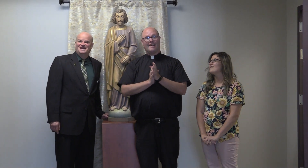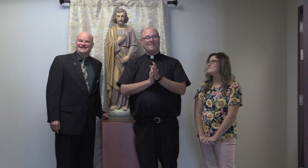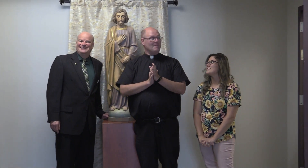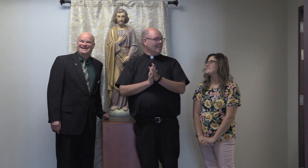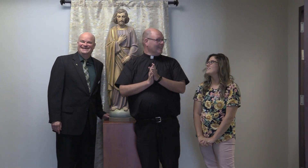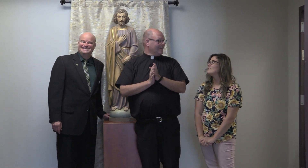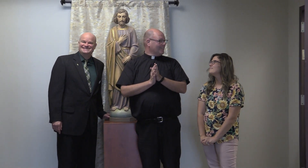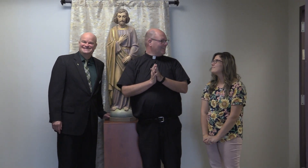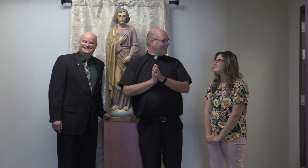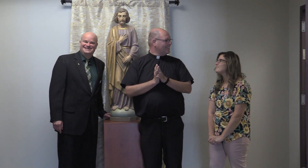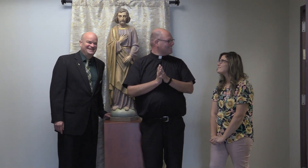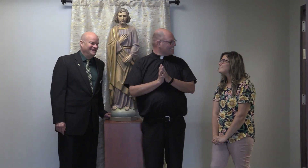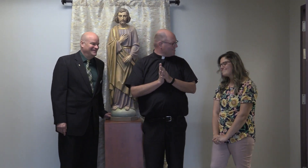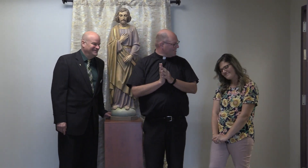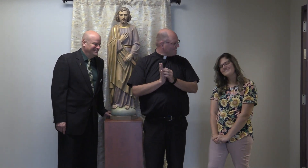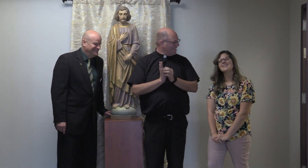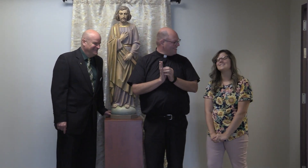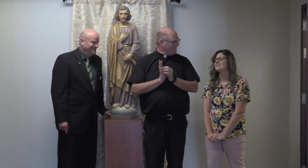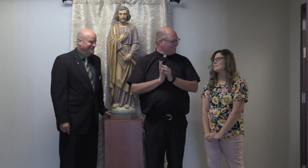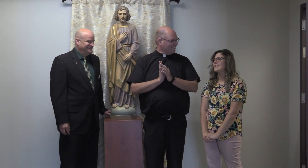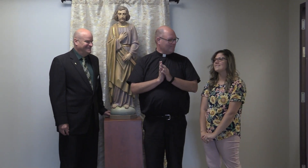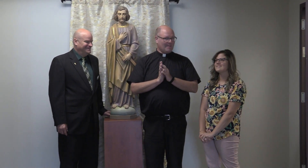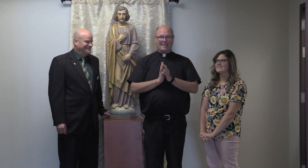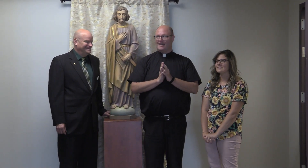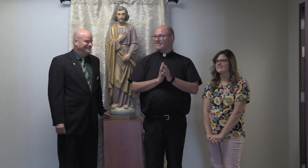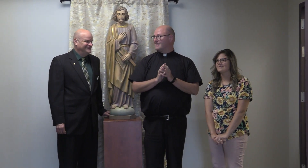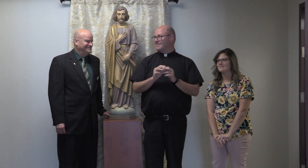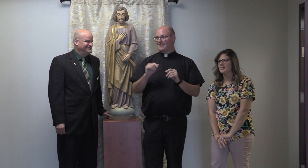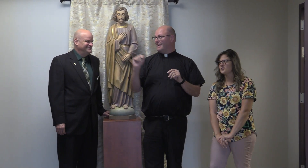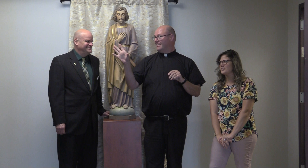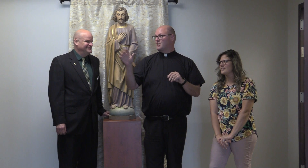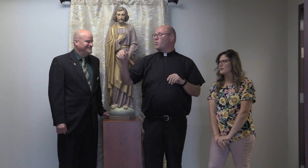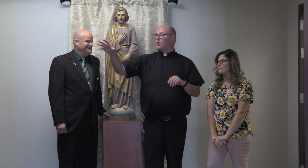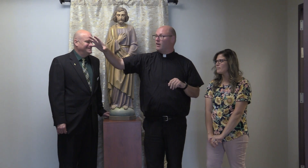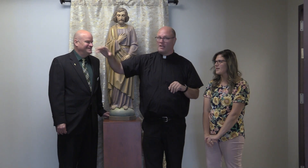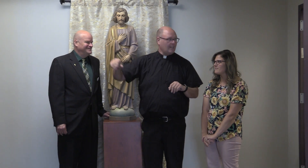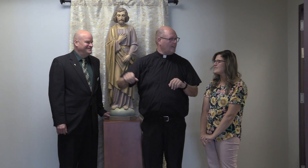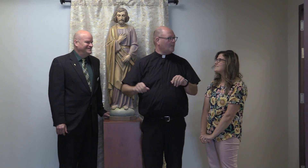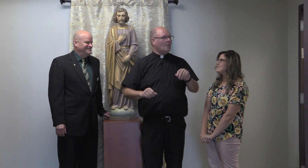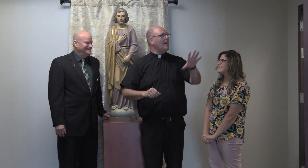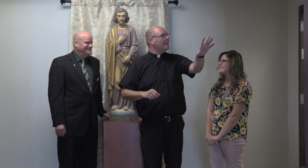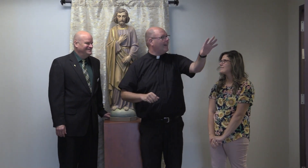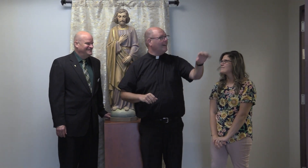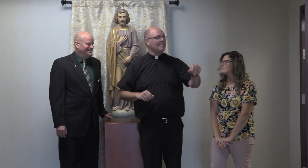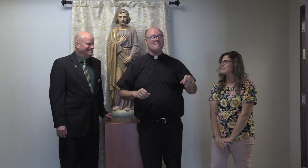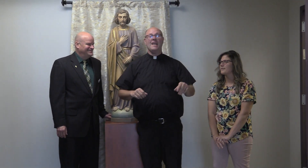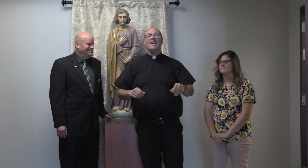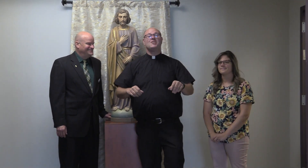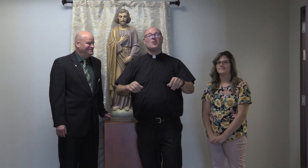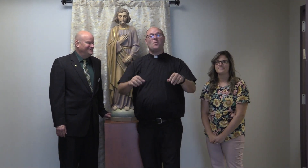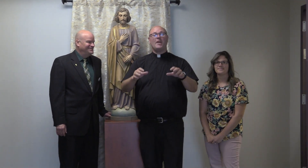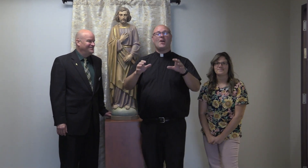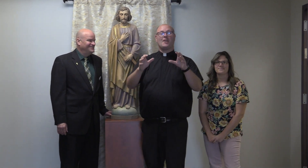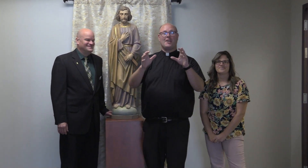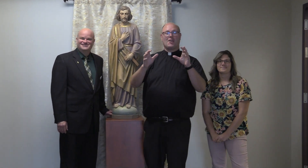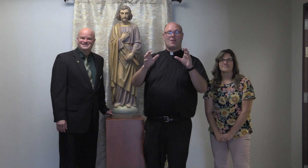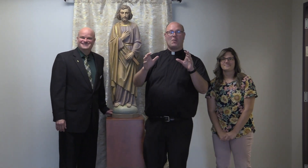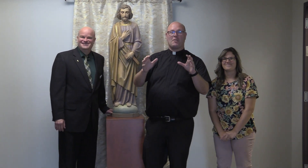love cereal. Isn't cereal great? It's the best. gosh, this is just like squirrel. Hello, what? So we are here with